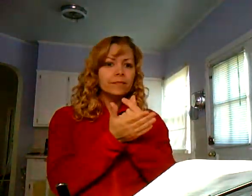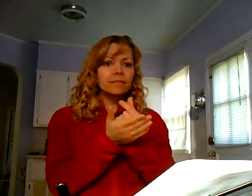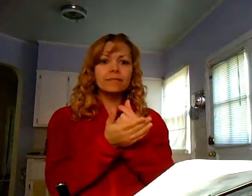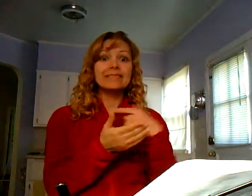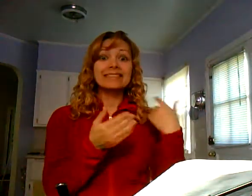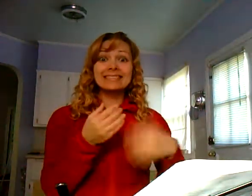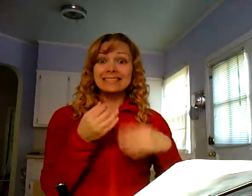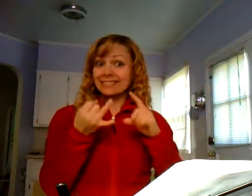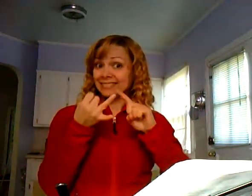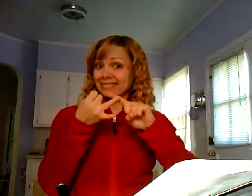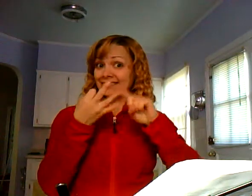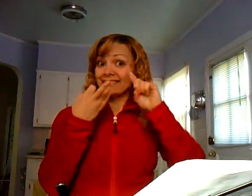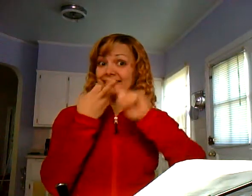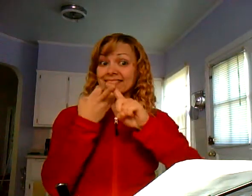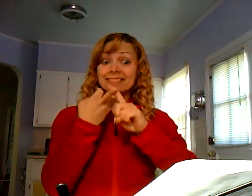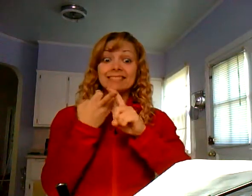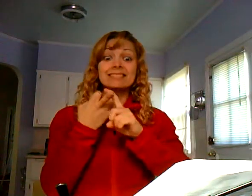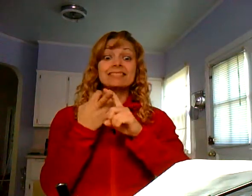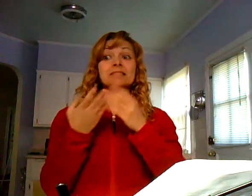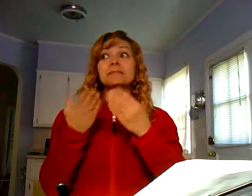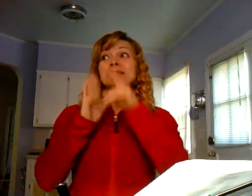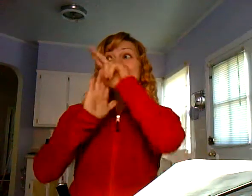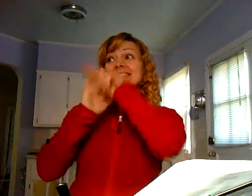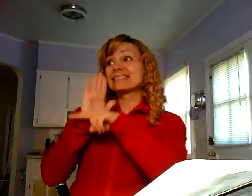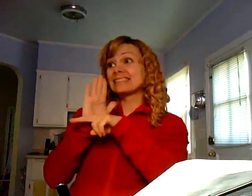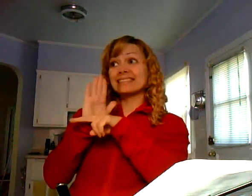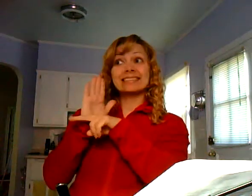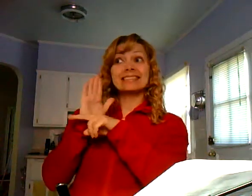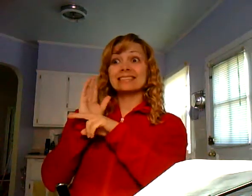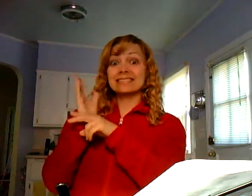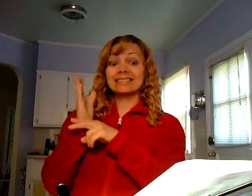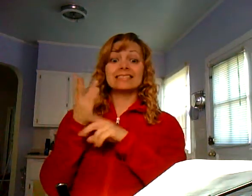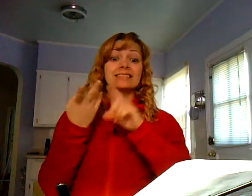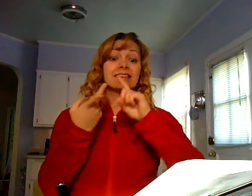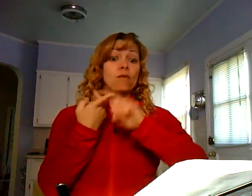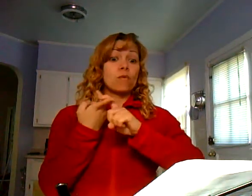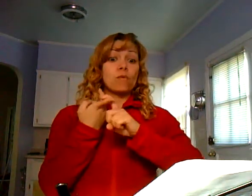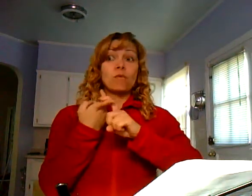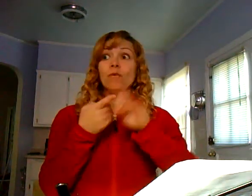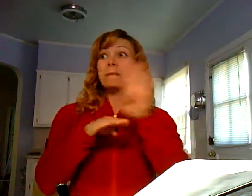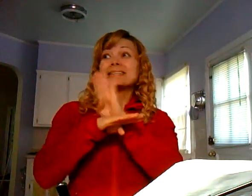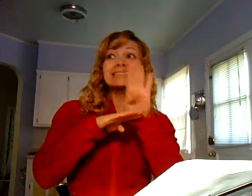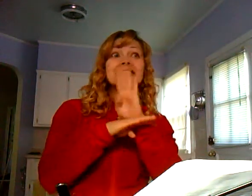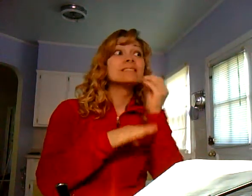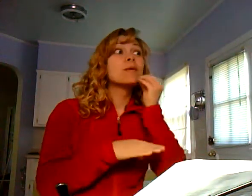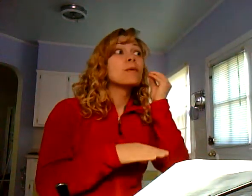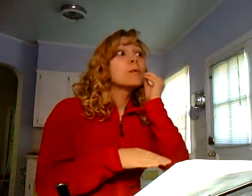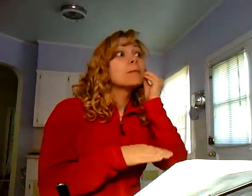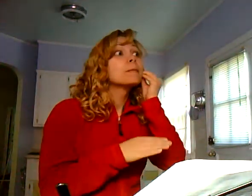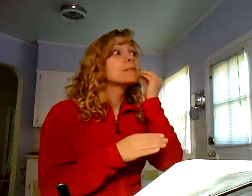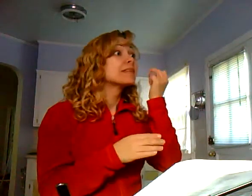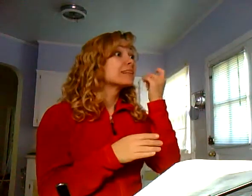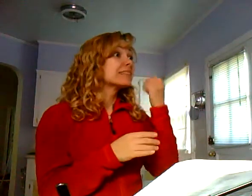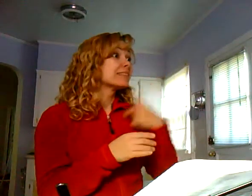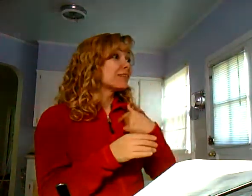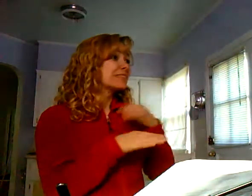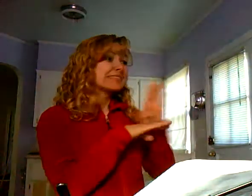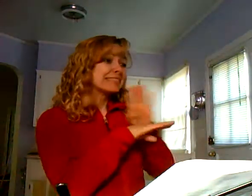Or maybe there's a graduation. Third. Maybe there's a funeral. Fourth. Maybe I'm just busy at home.